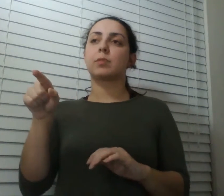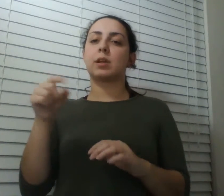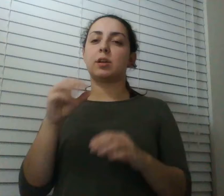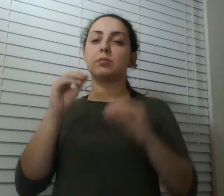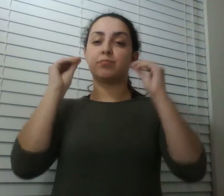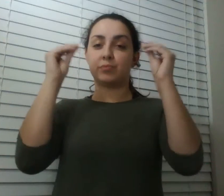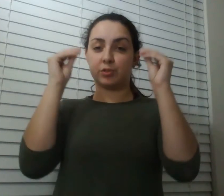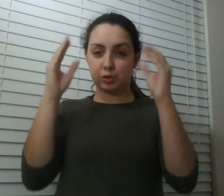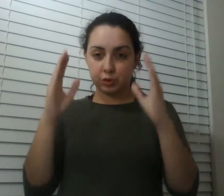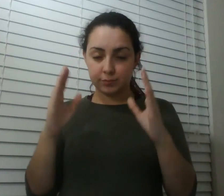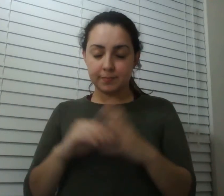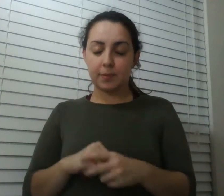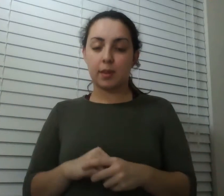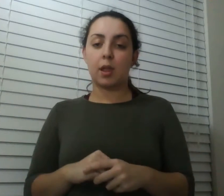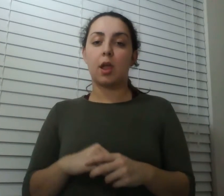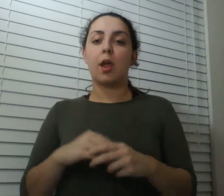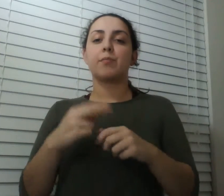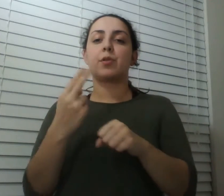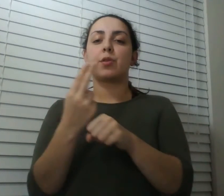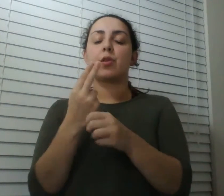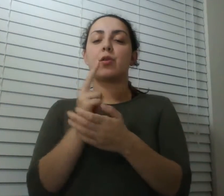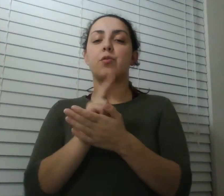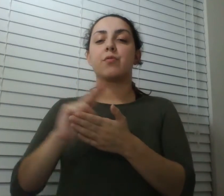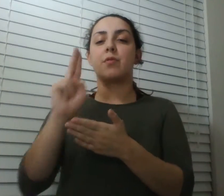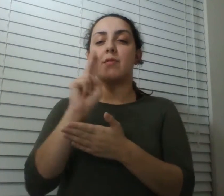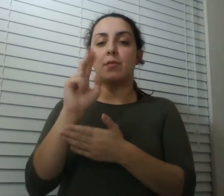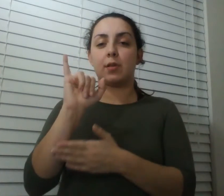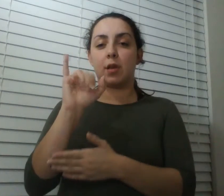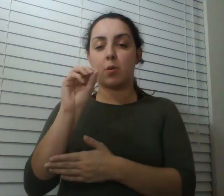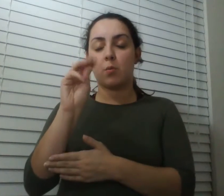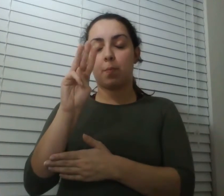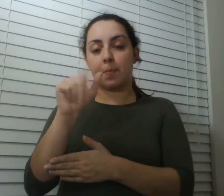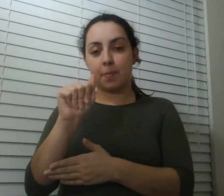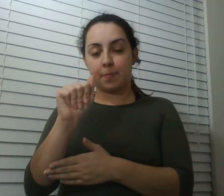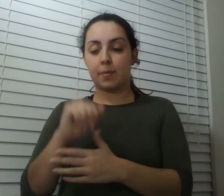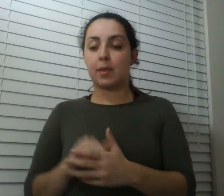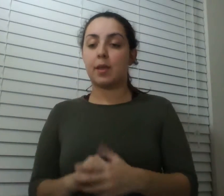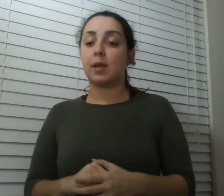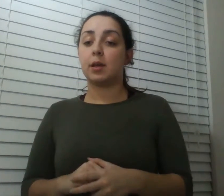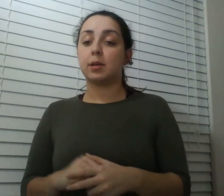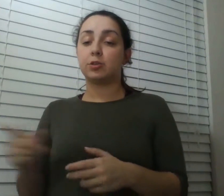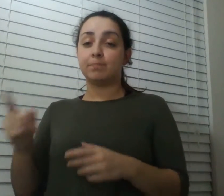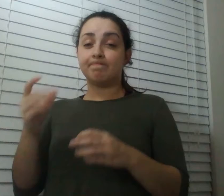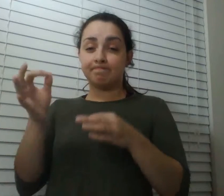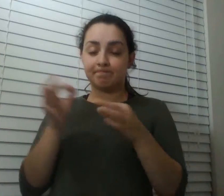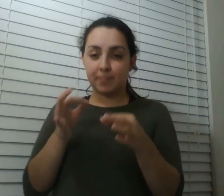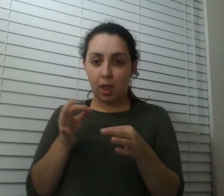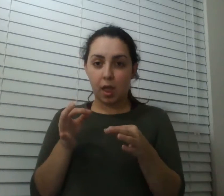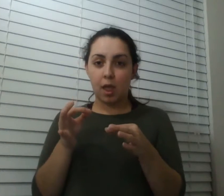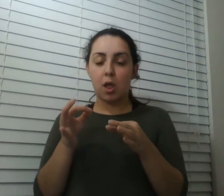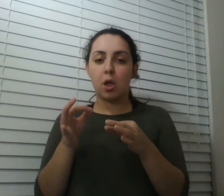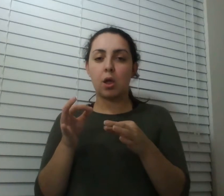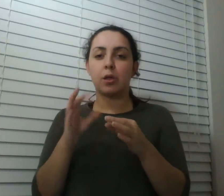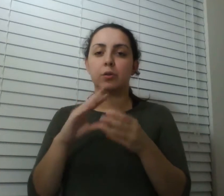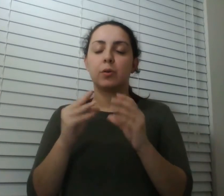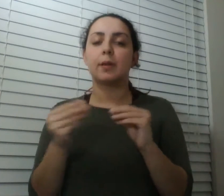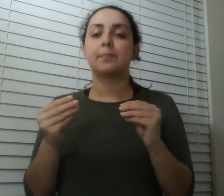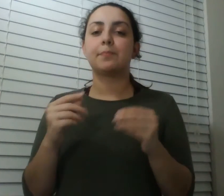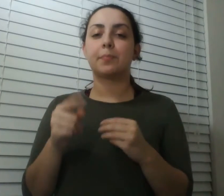story that takes place in new york at new york hospital in 1948 right so there's james d hardy there's carl